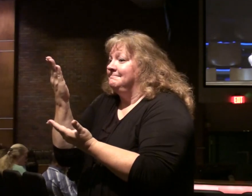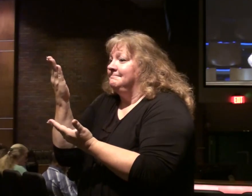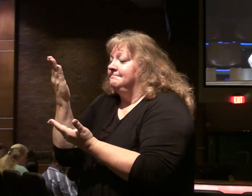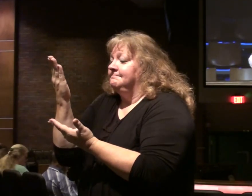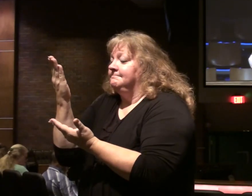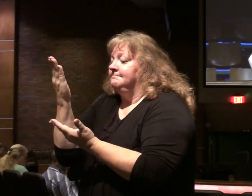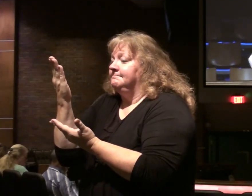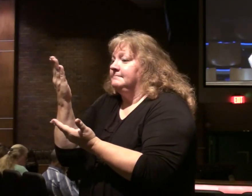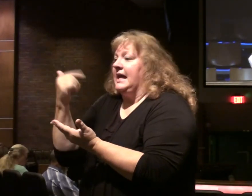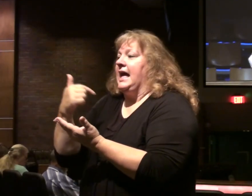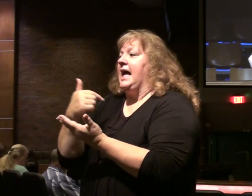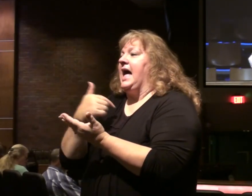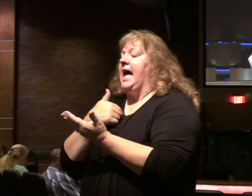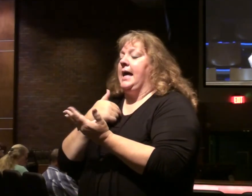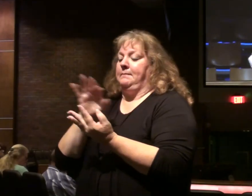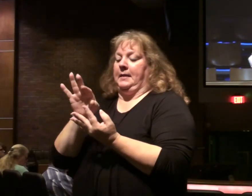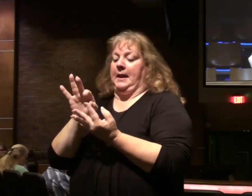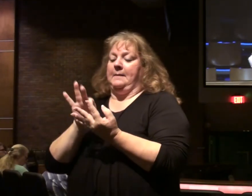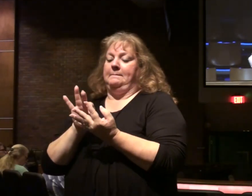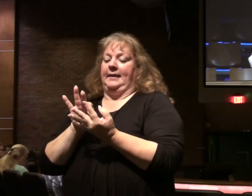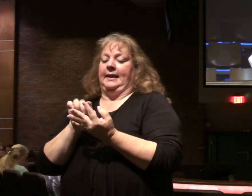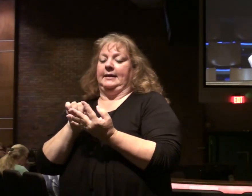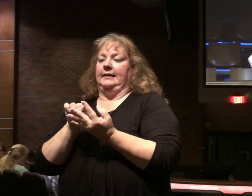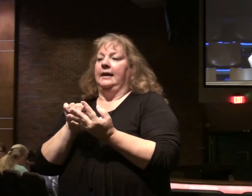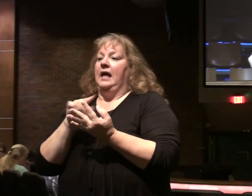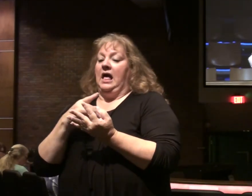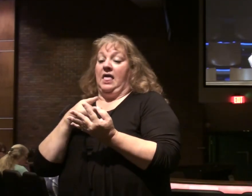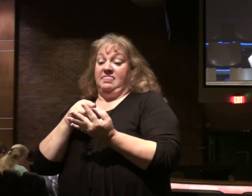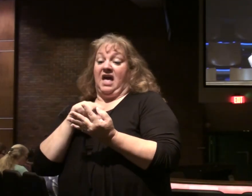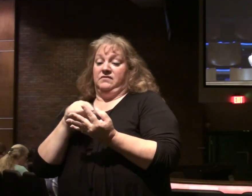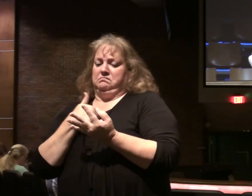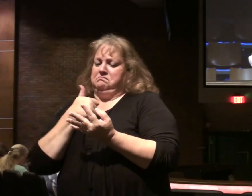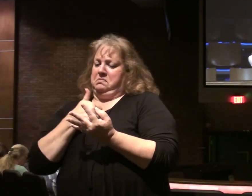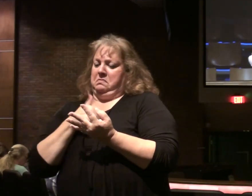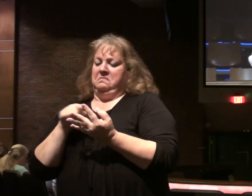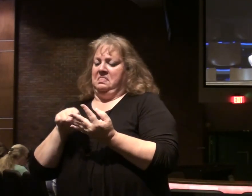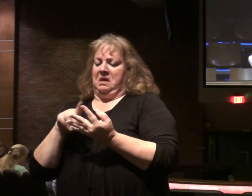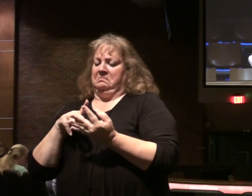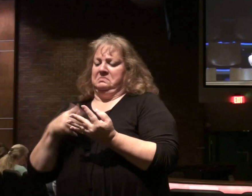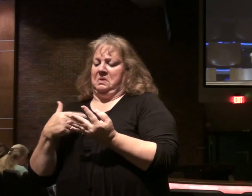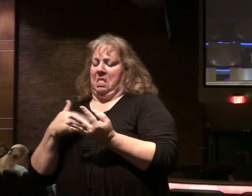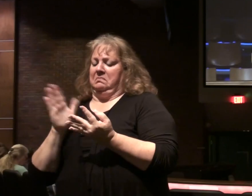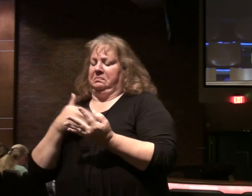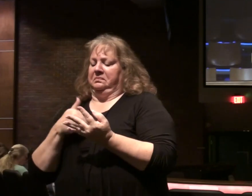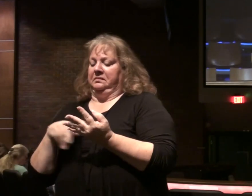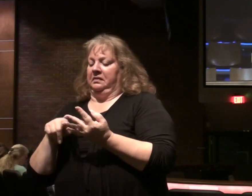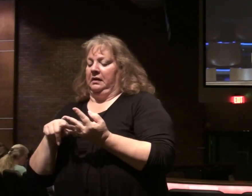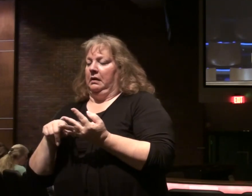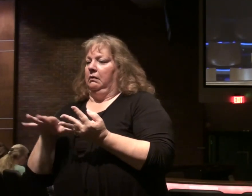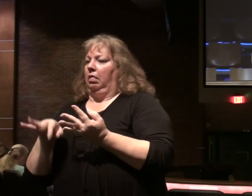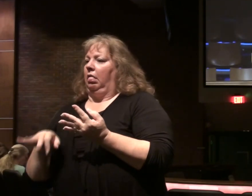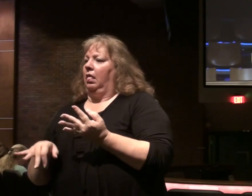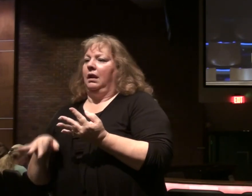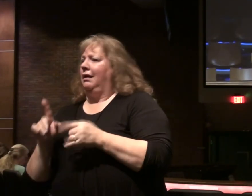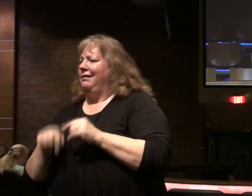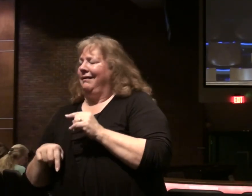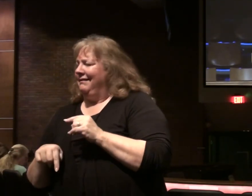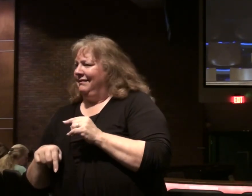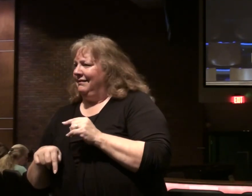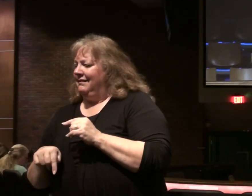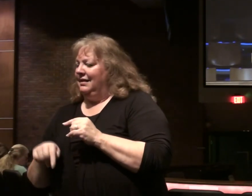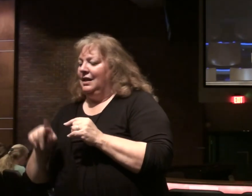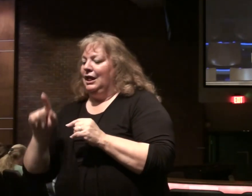I'm going to pick and choose. What I want to obey. And what I don't want to obey. Luke 17. Look at. Verse.